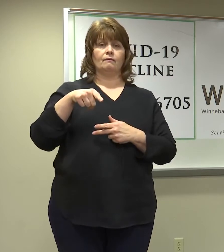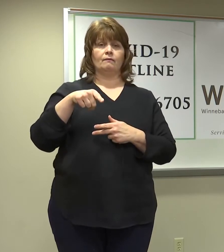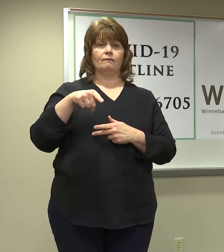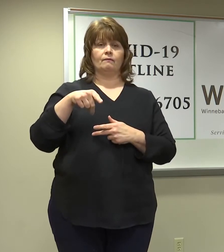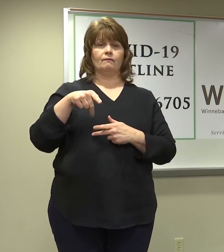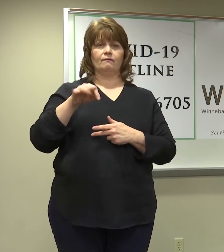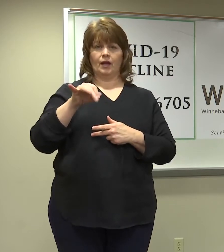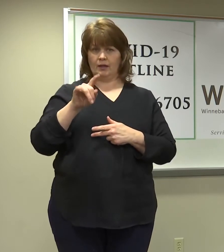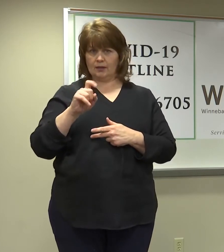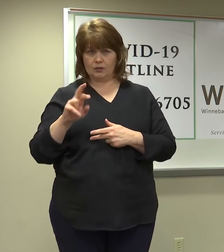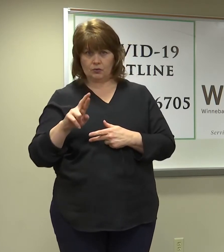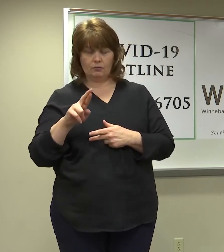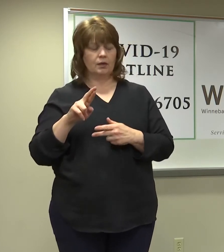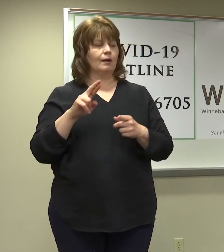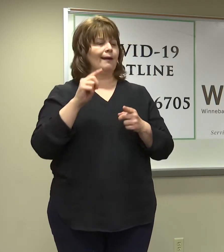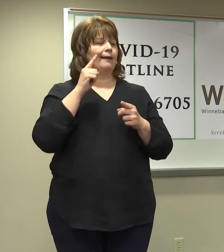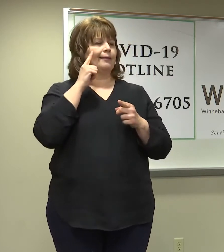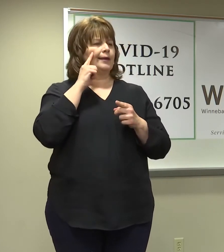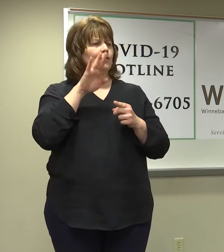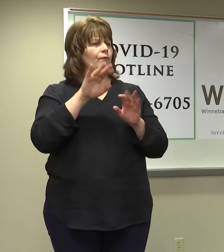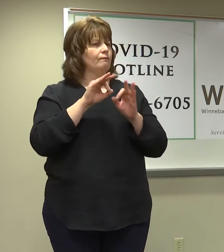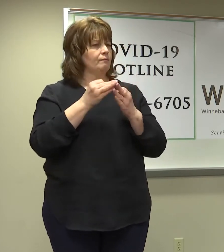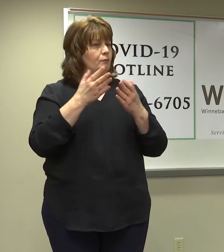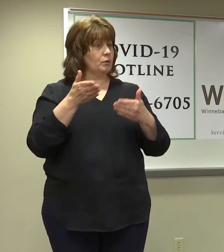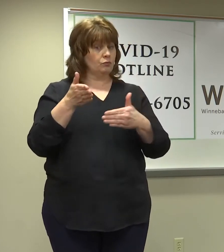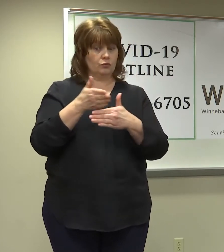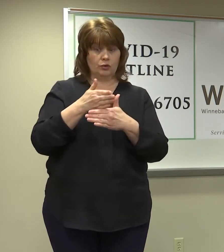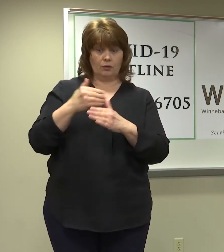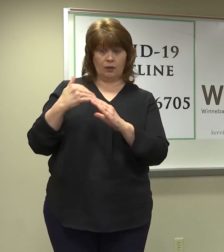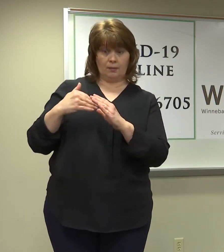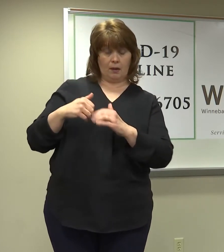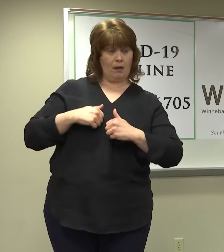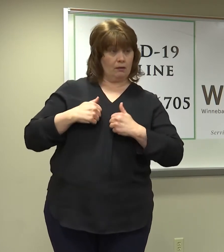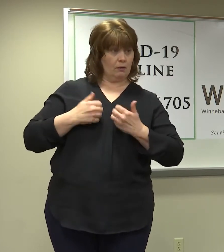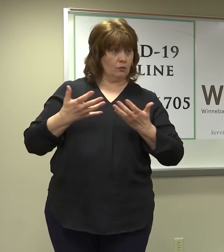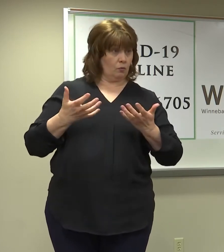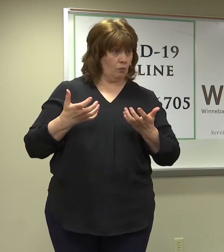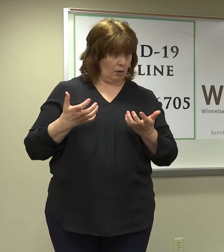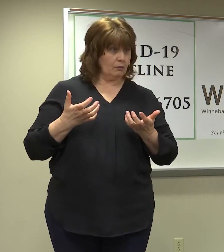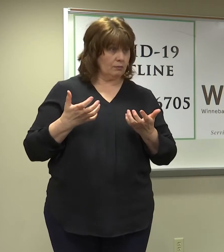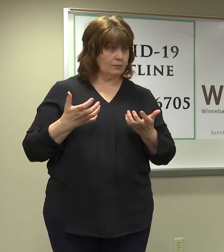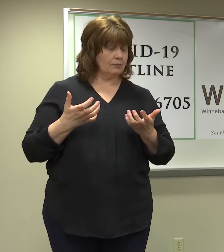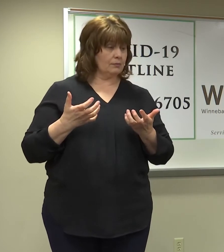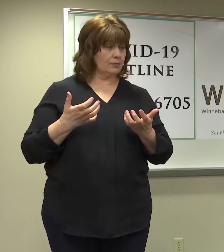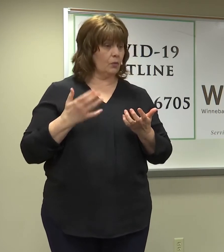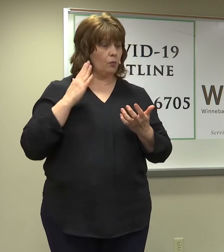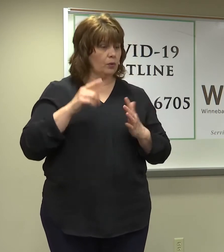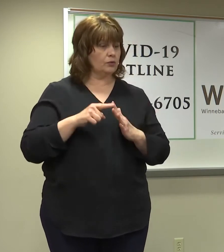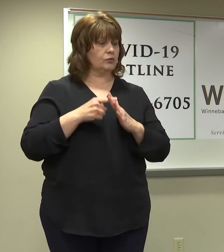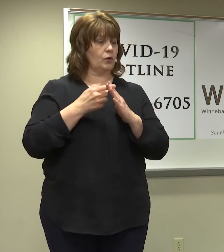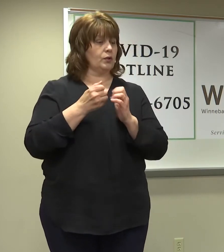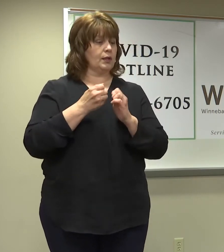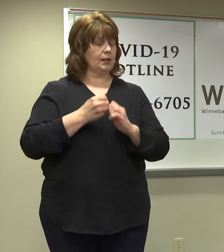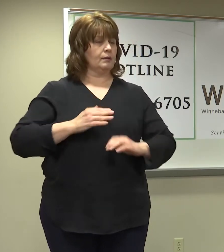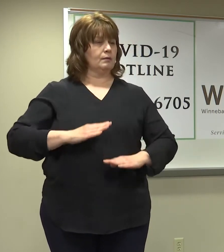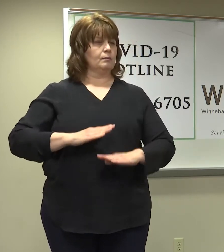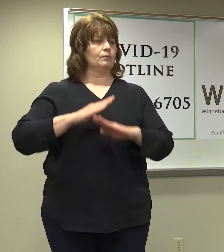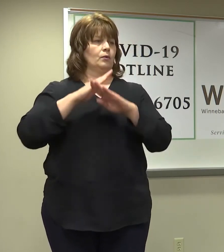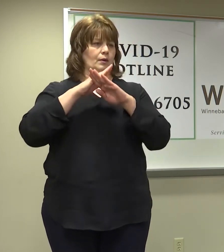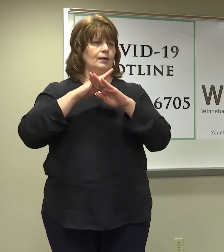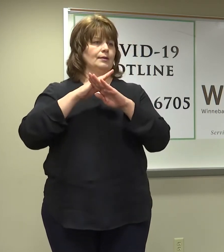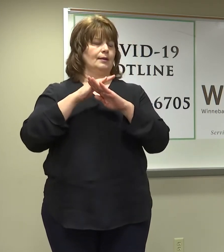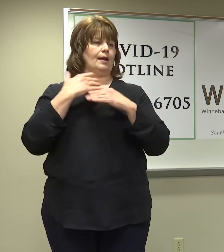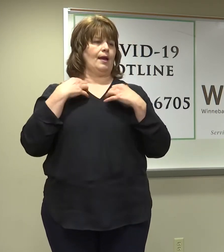about if you want shared email addresses for your family. Because, again, you're going to start to get protected health information.